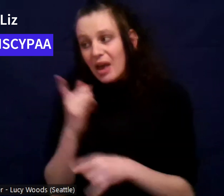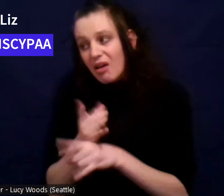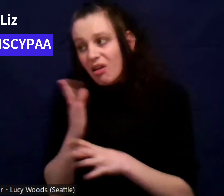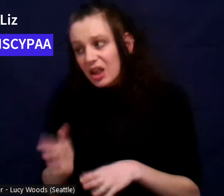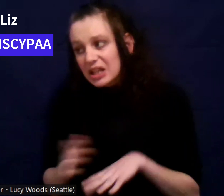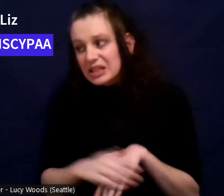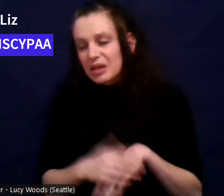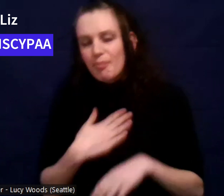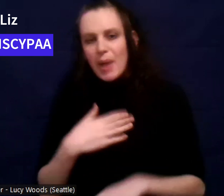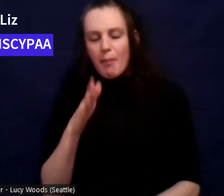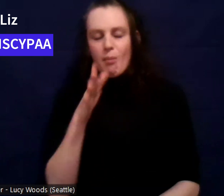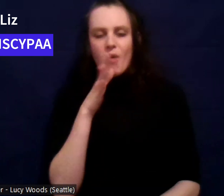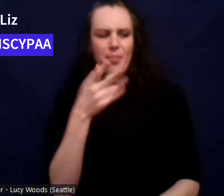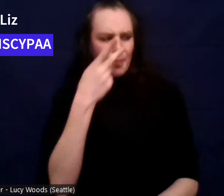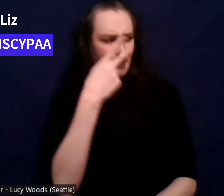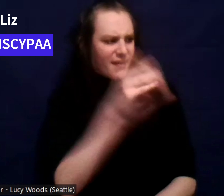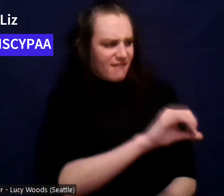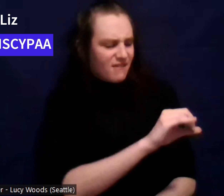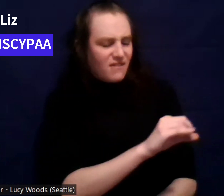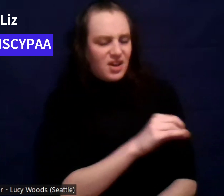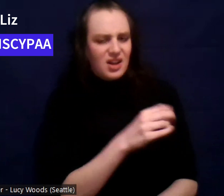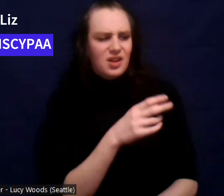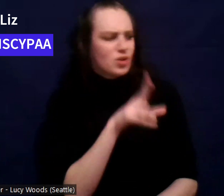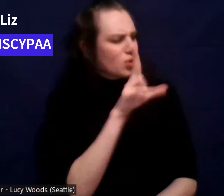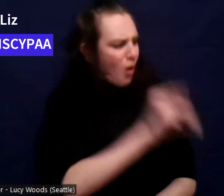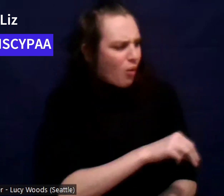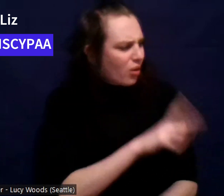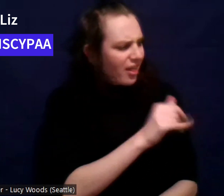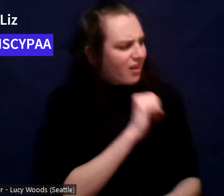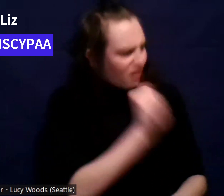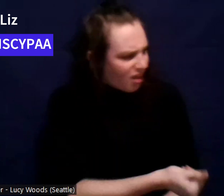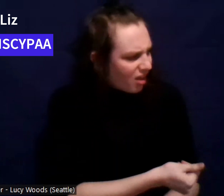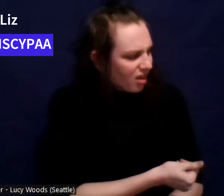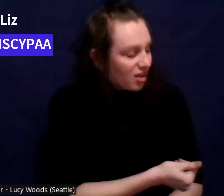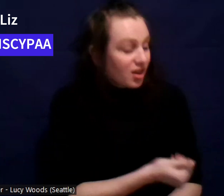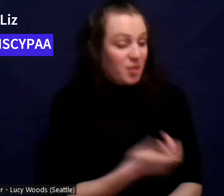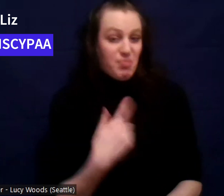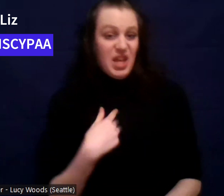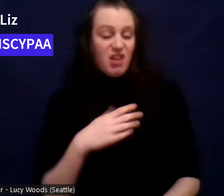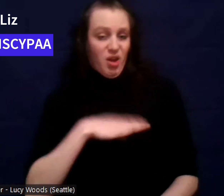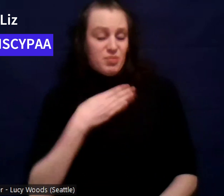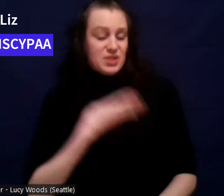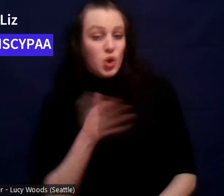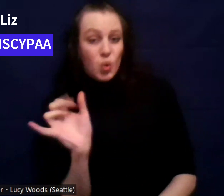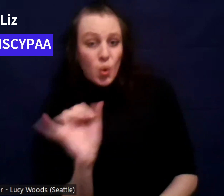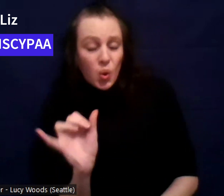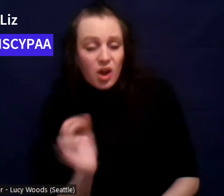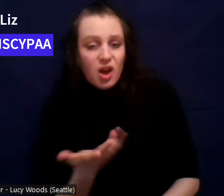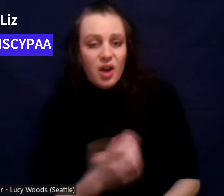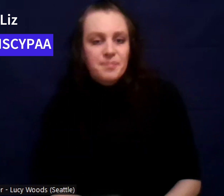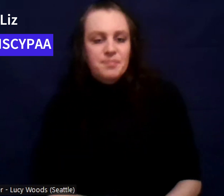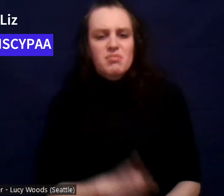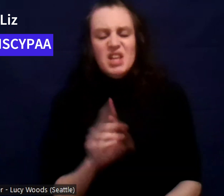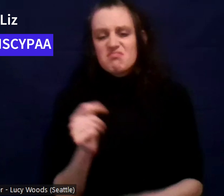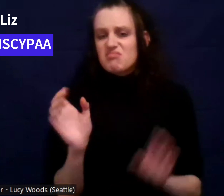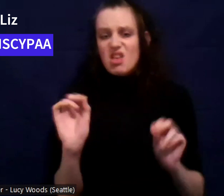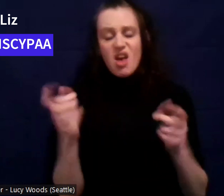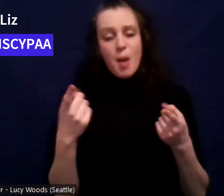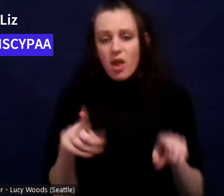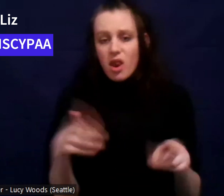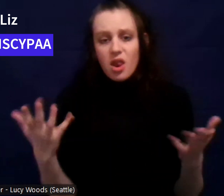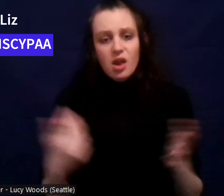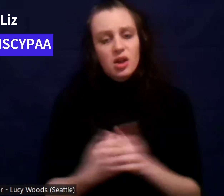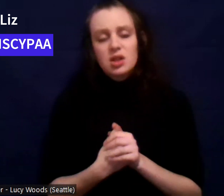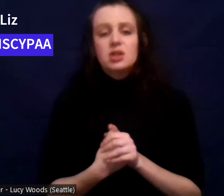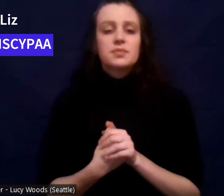basically it was like, no, she's not. And that made me really angry too, but nothing came of that. And then, um,